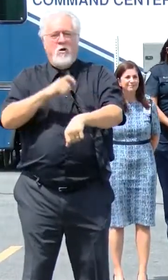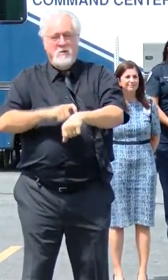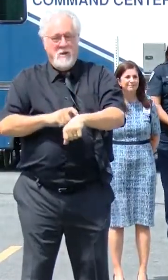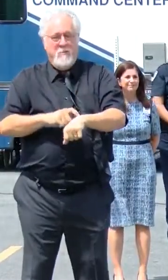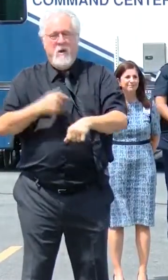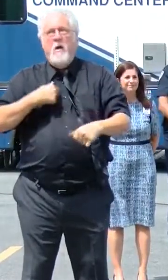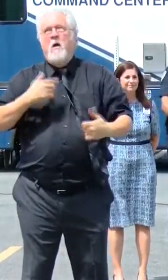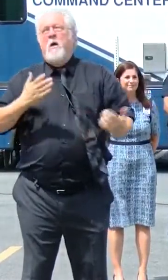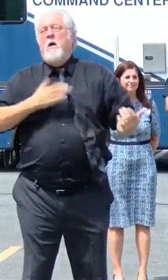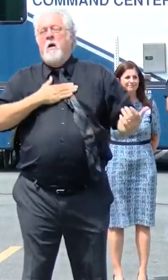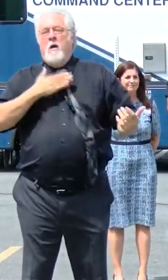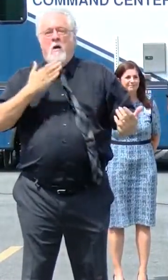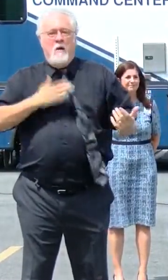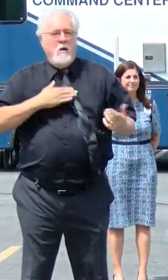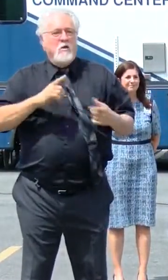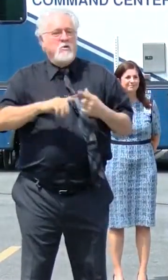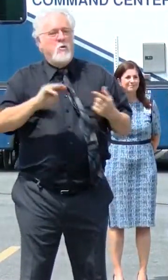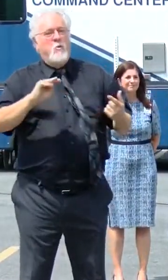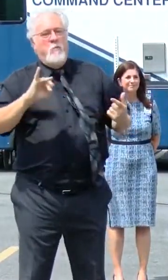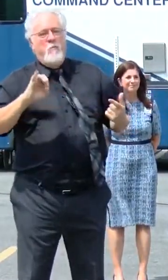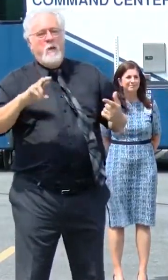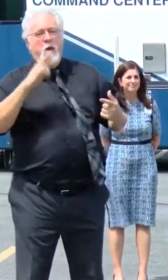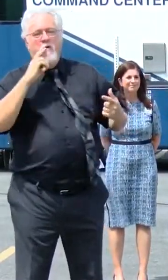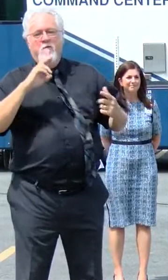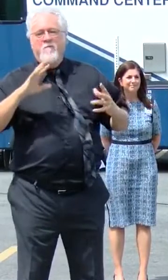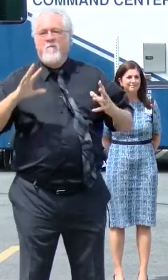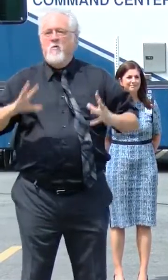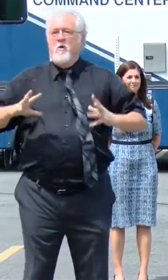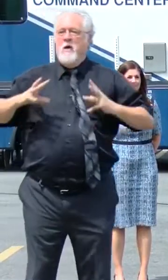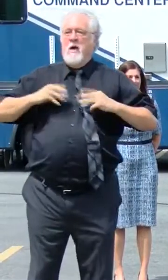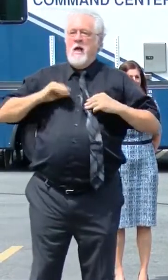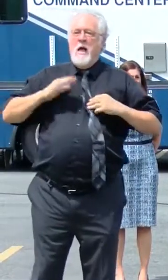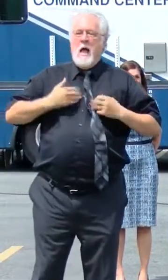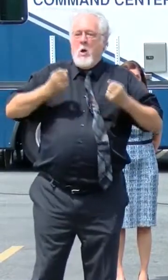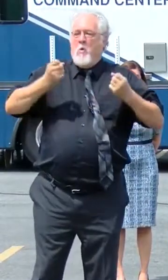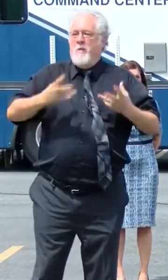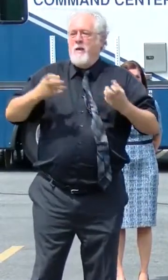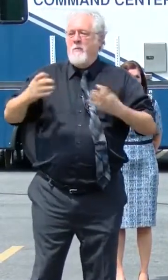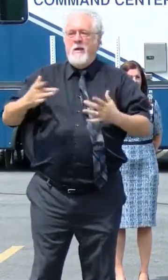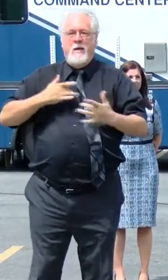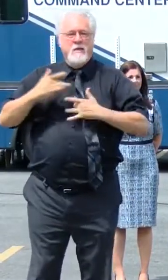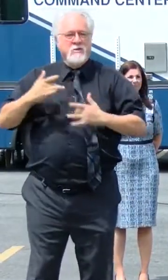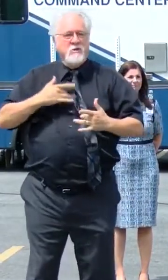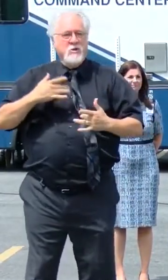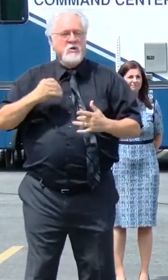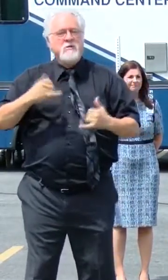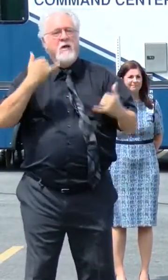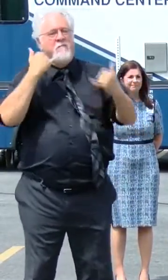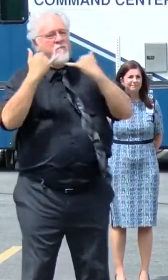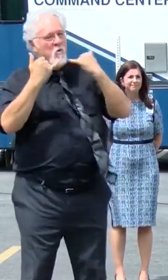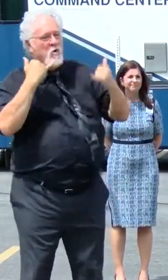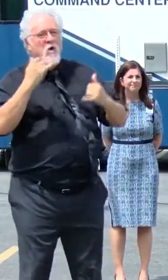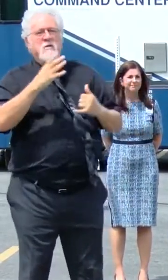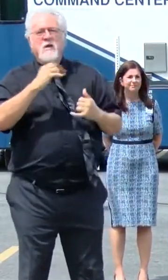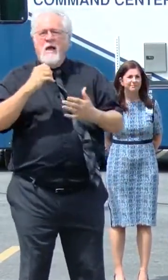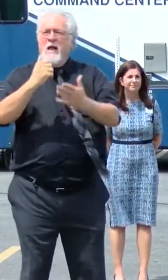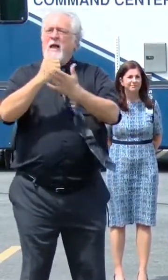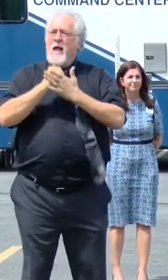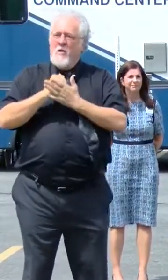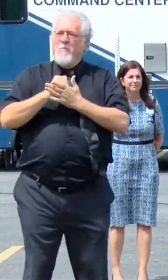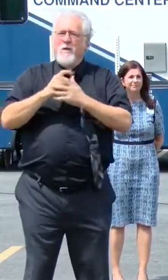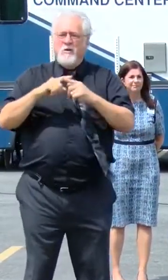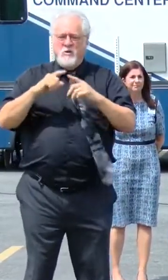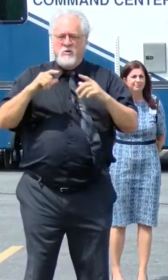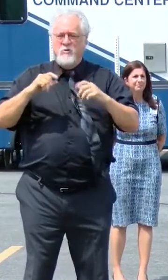And I am so grateful to the mayor for just embracing our many, many concerns and telephone calls and helping to